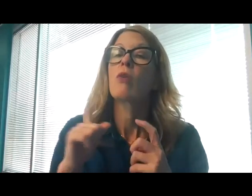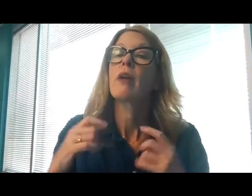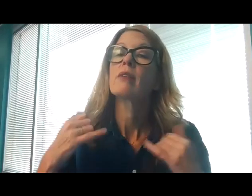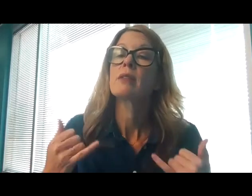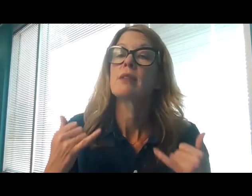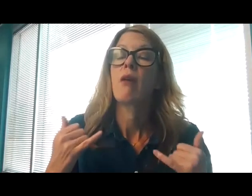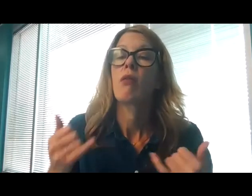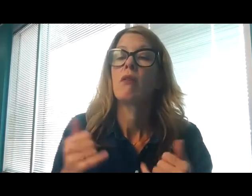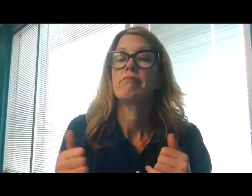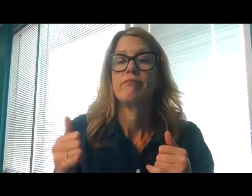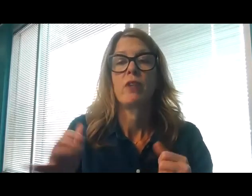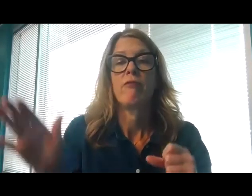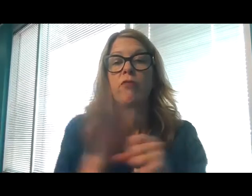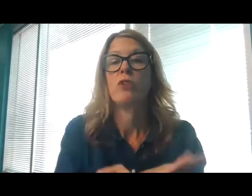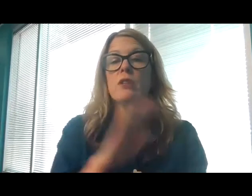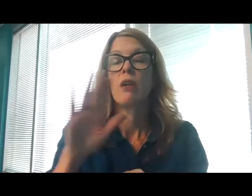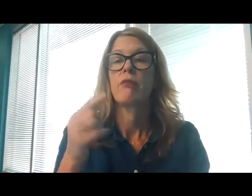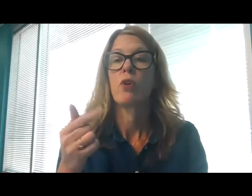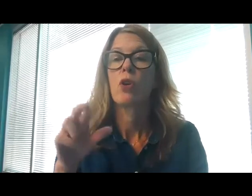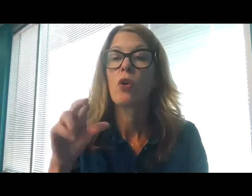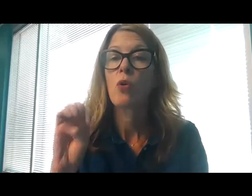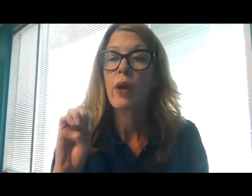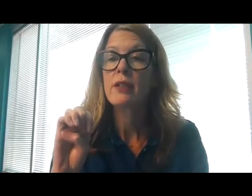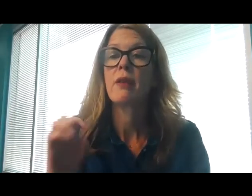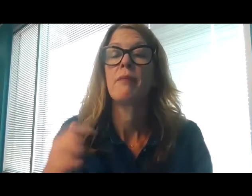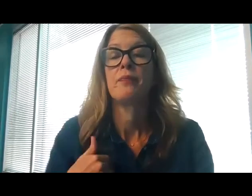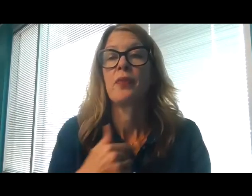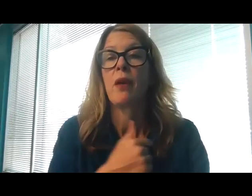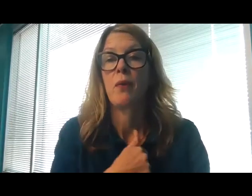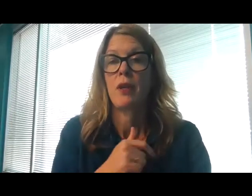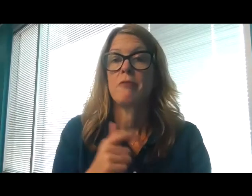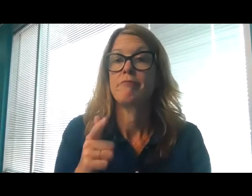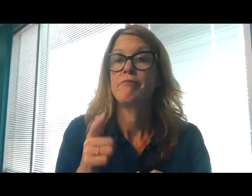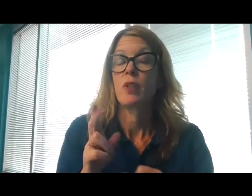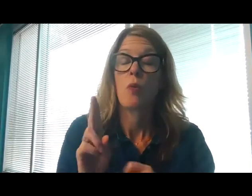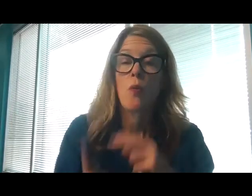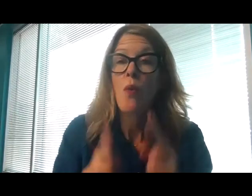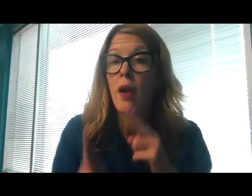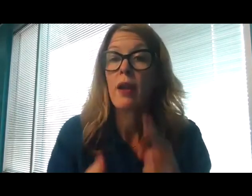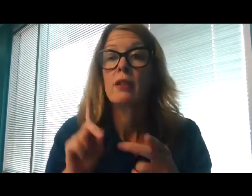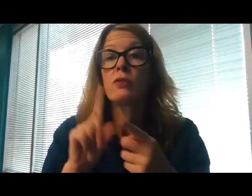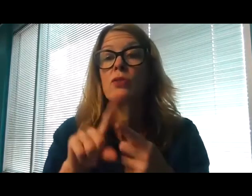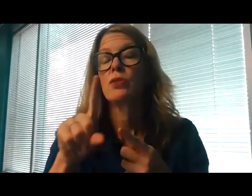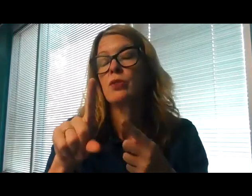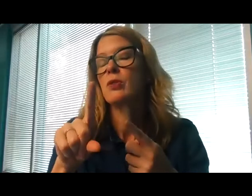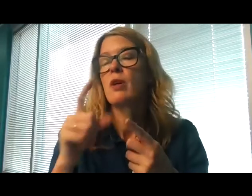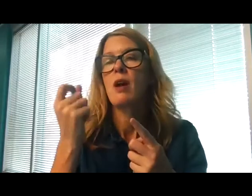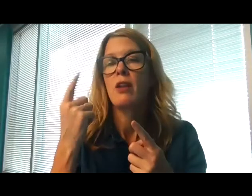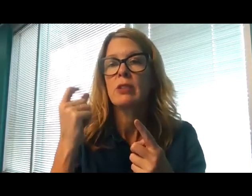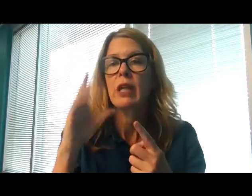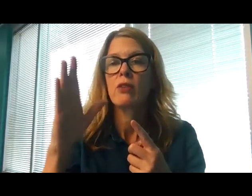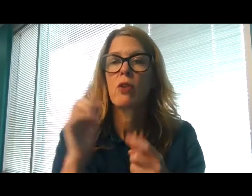of your grace, that we, running to obtain your promises, may become partakers of your heavenly treasure.